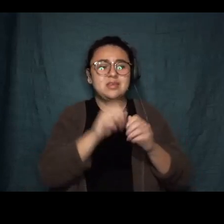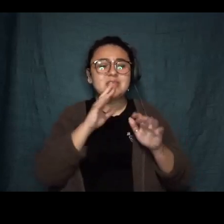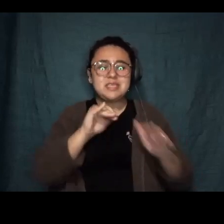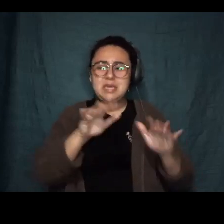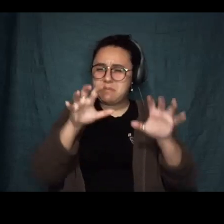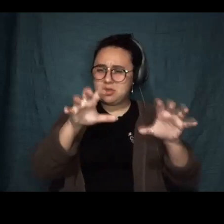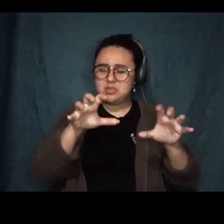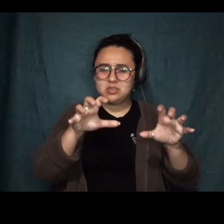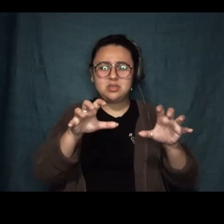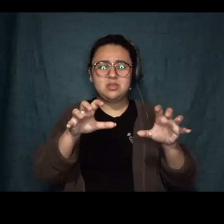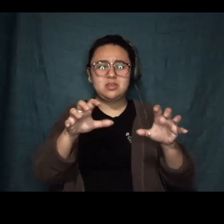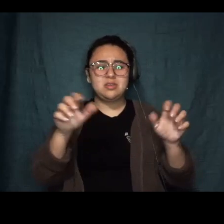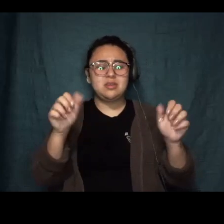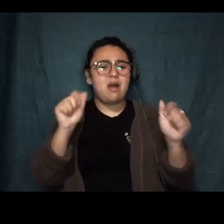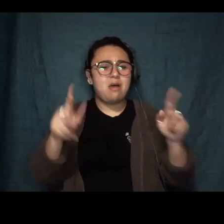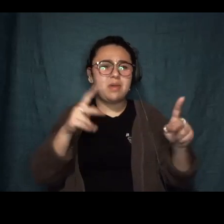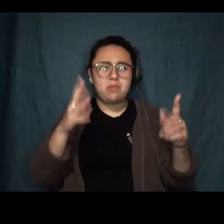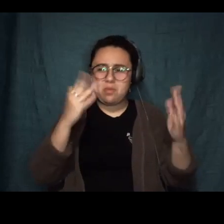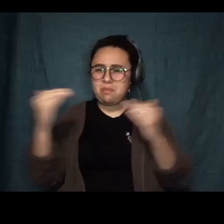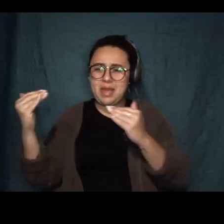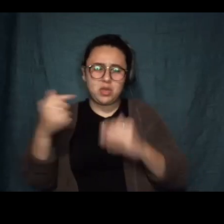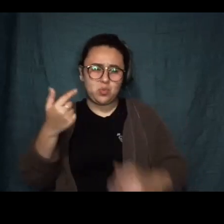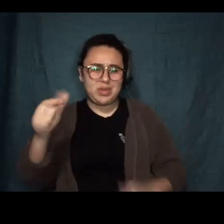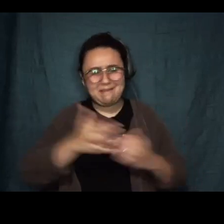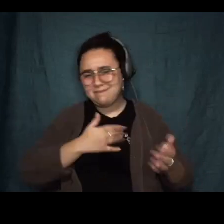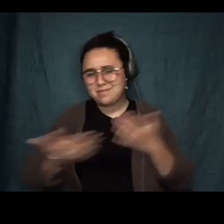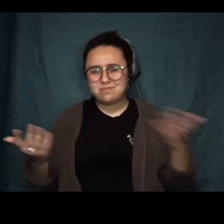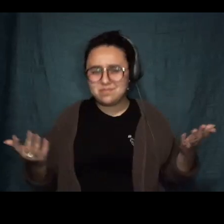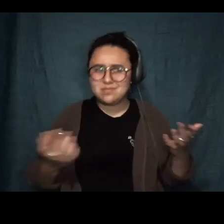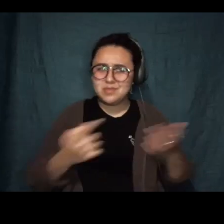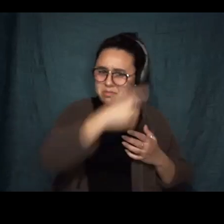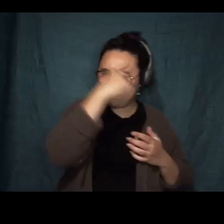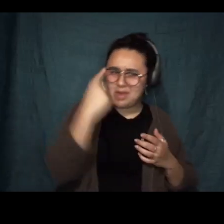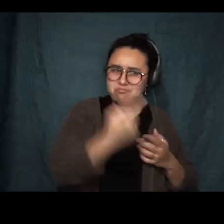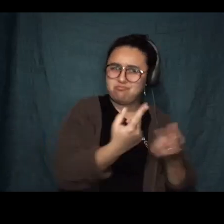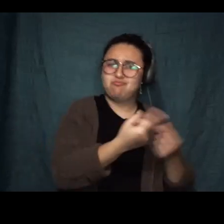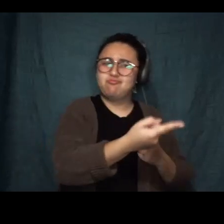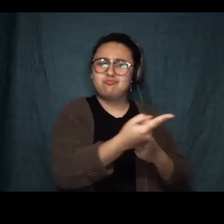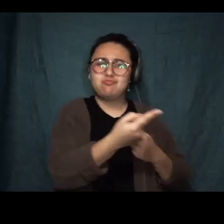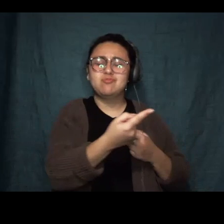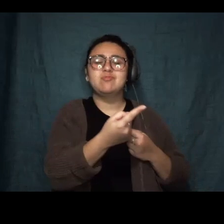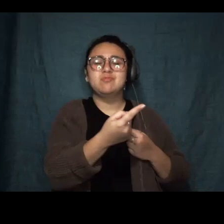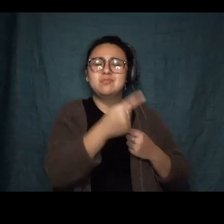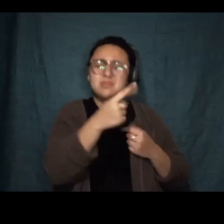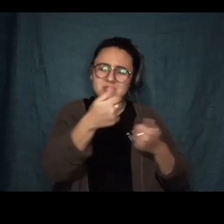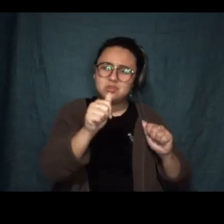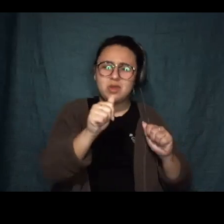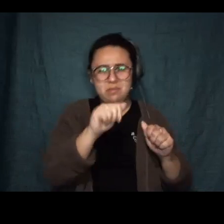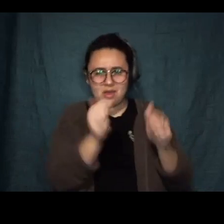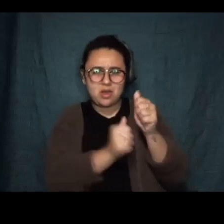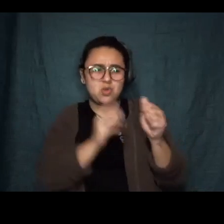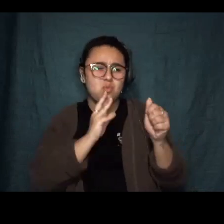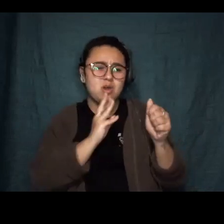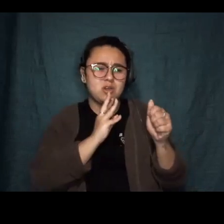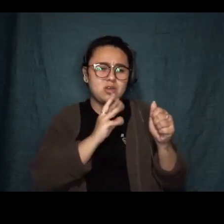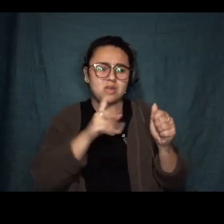would be painted with green body paint and spritzed with shimmer and filmed through a Vaseline lens that would add to the illusion that they were underwater. The pop star didn't want a ship.